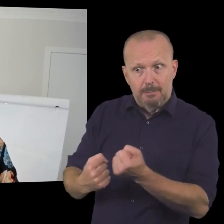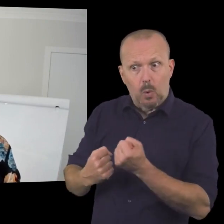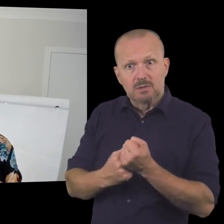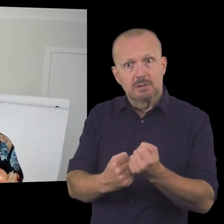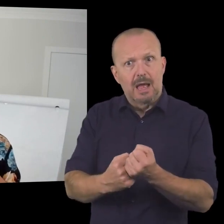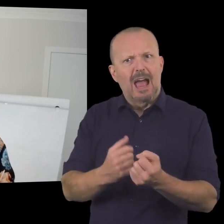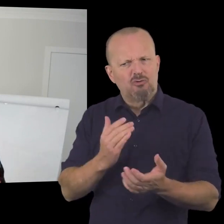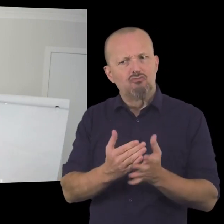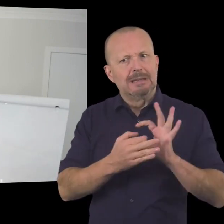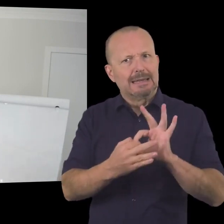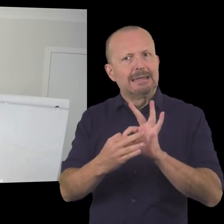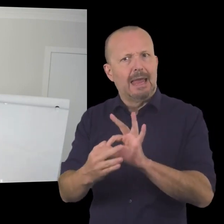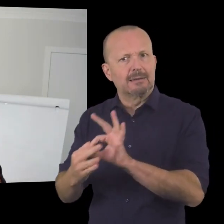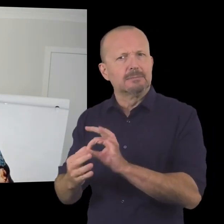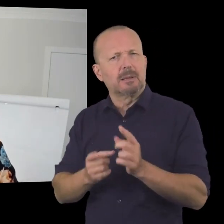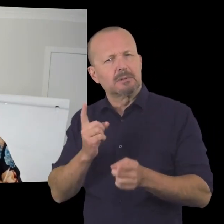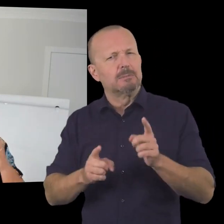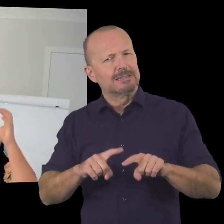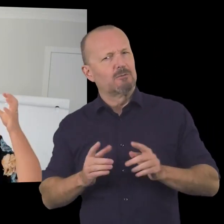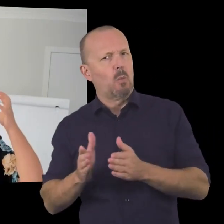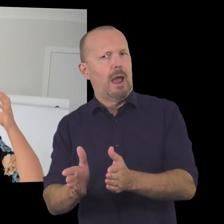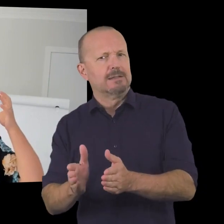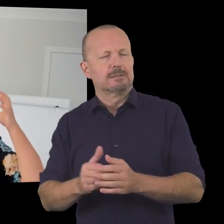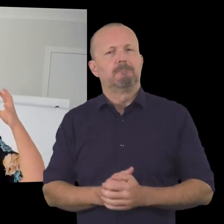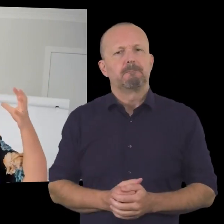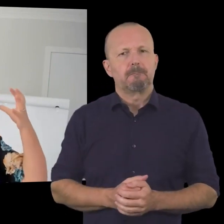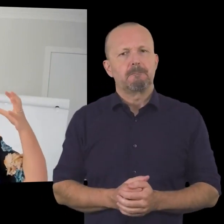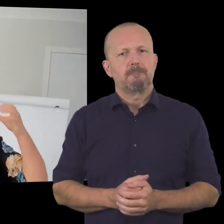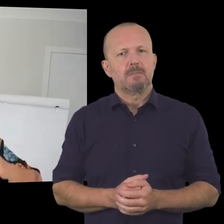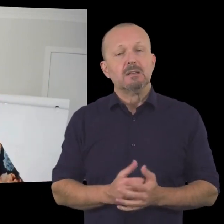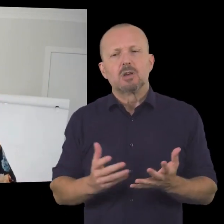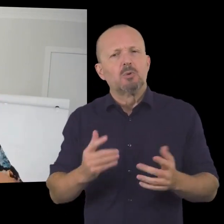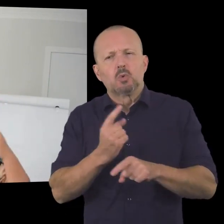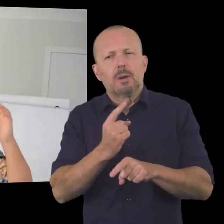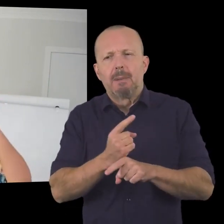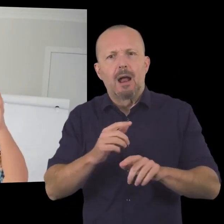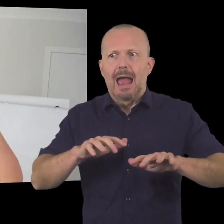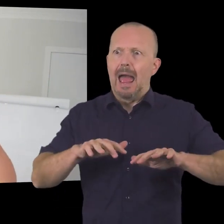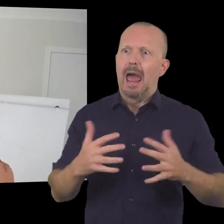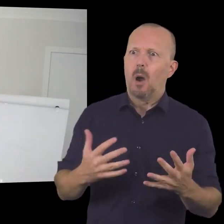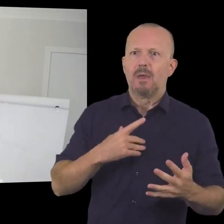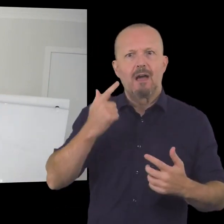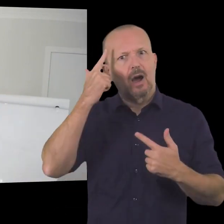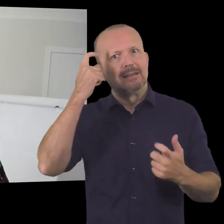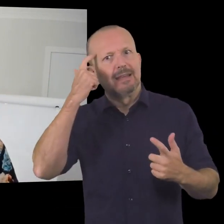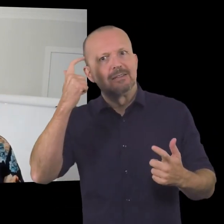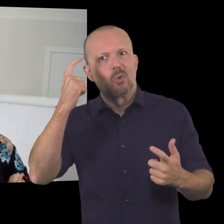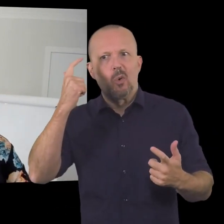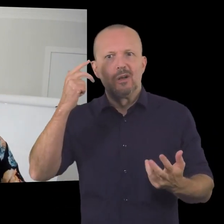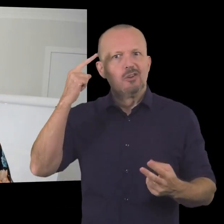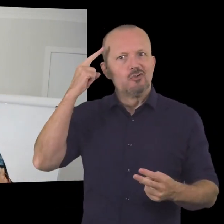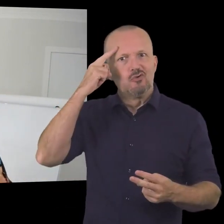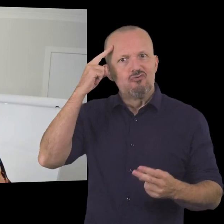so I'm really fascinated by not so much the the how you have ideas as and they happen in your head or the neuroscience behind it